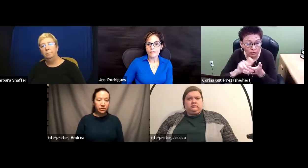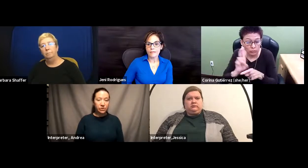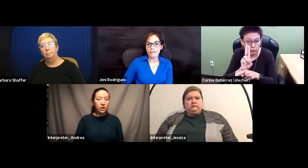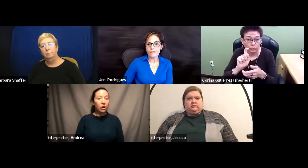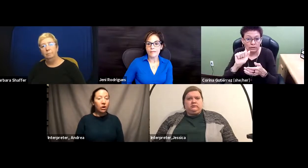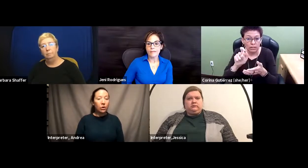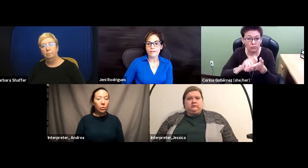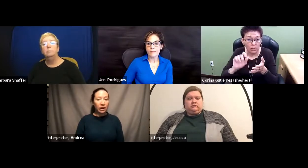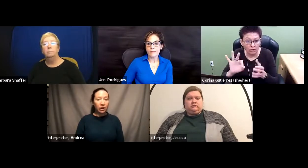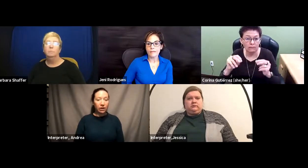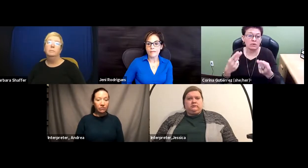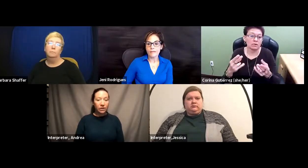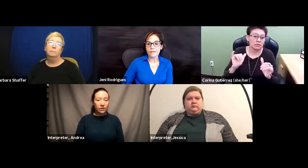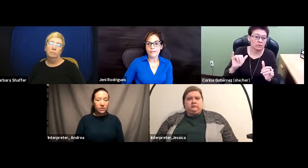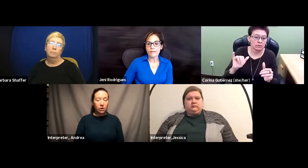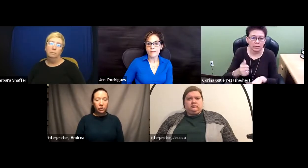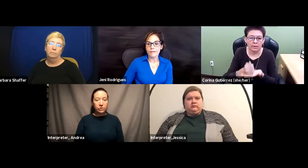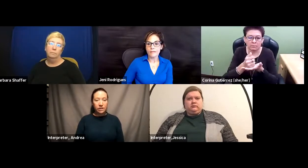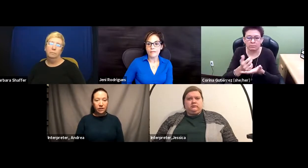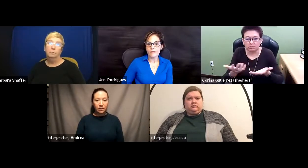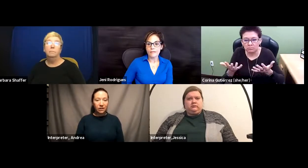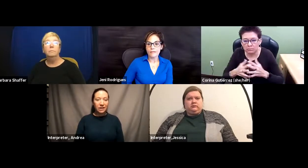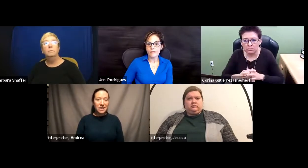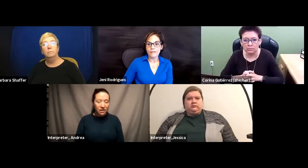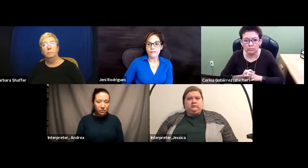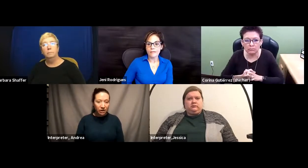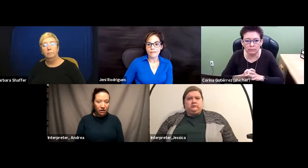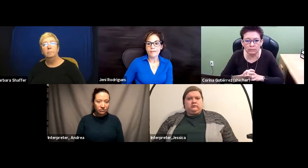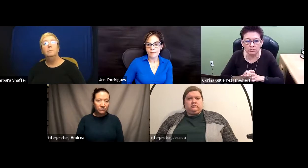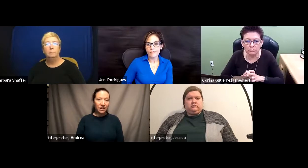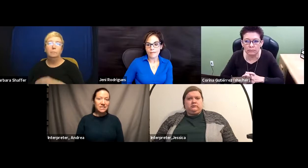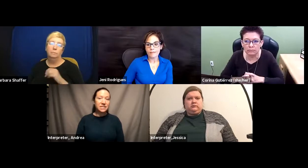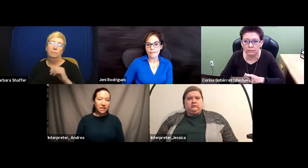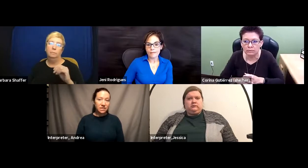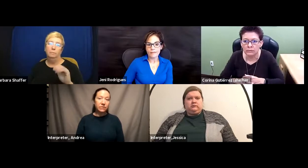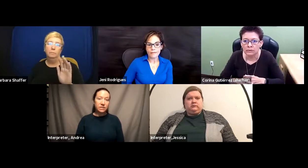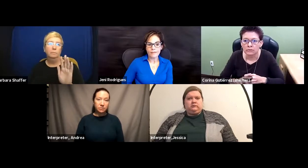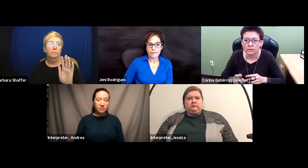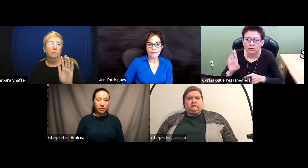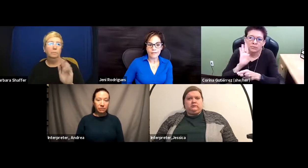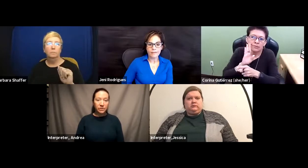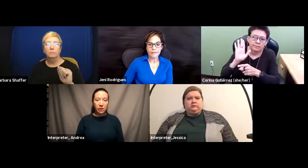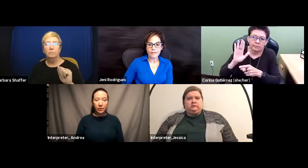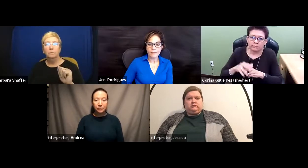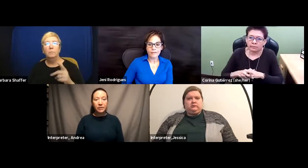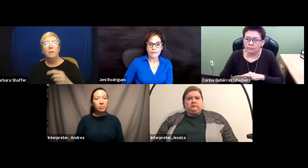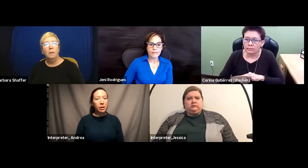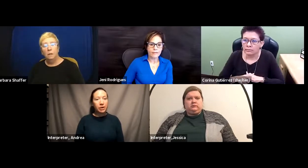owners aren't aware of. So using a tax write-off as incentive is sometimes helpful as well. Barbara?